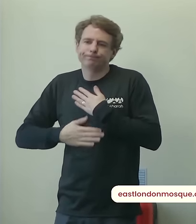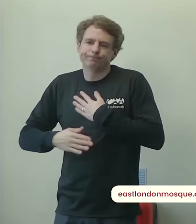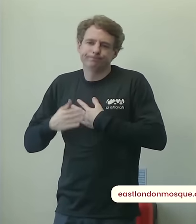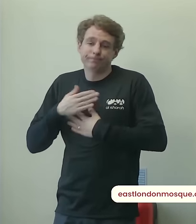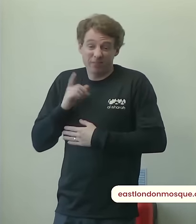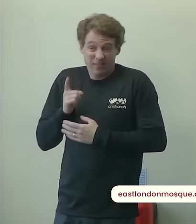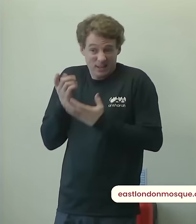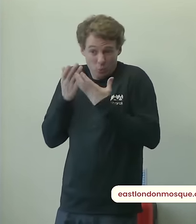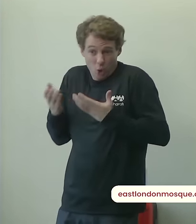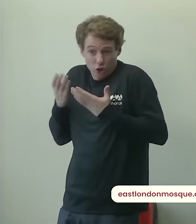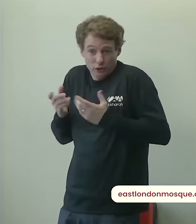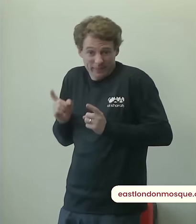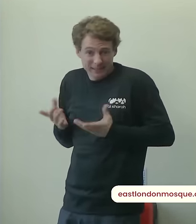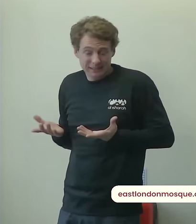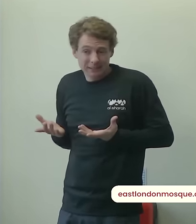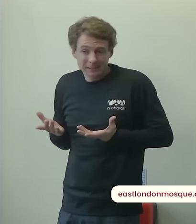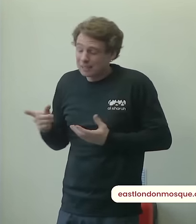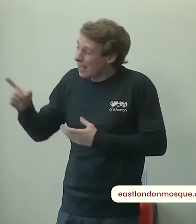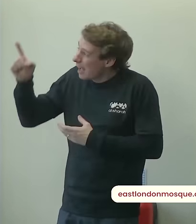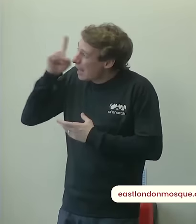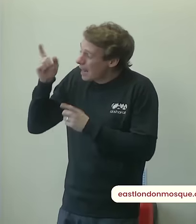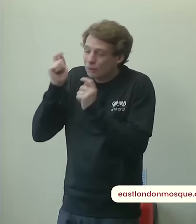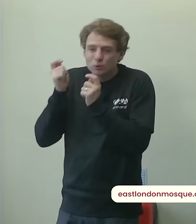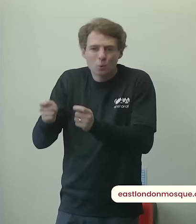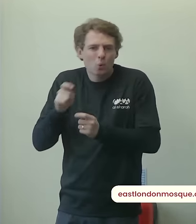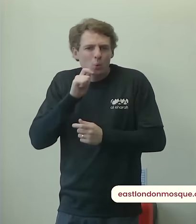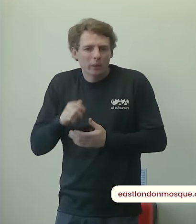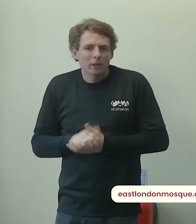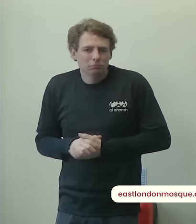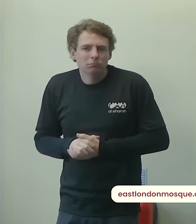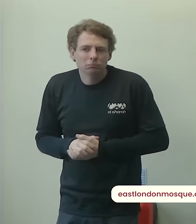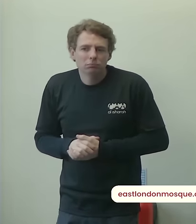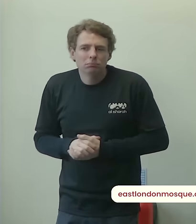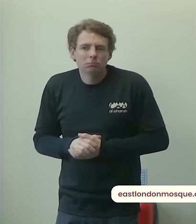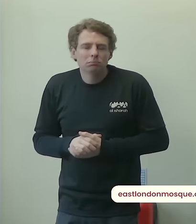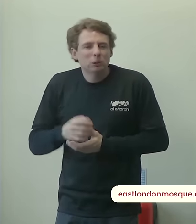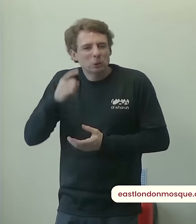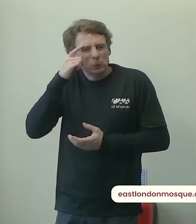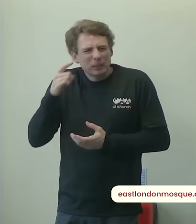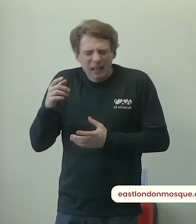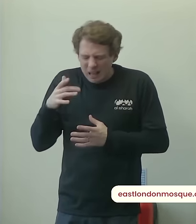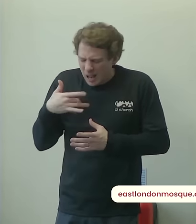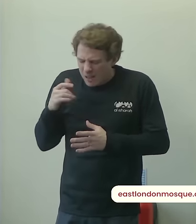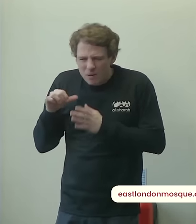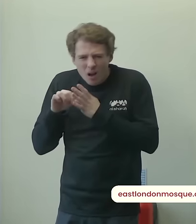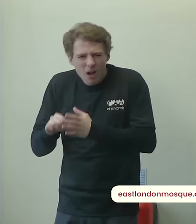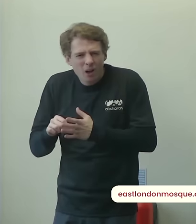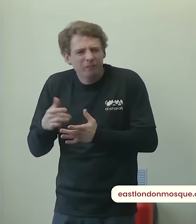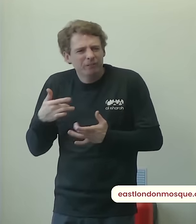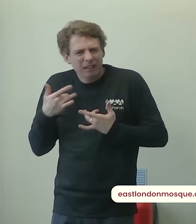an unlimited reward for it so was it a loss no it's a win win-win you have a test